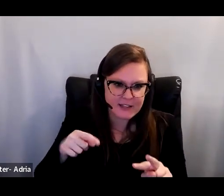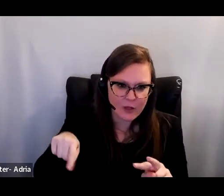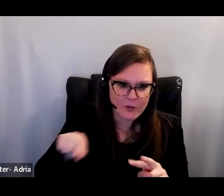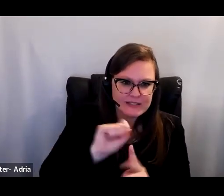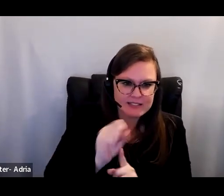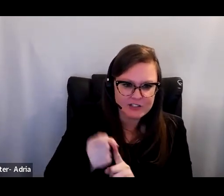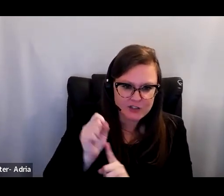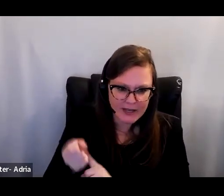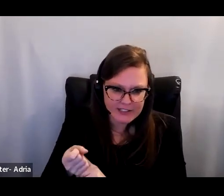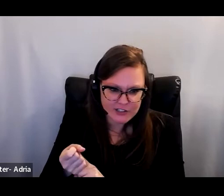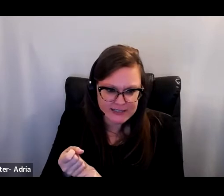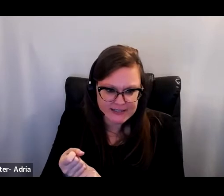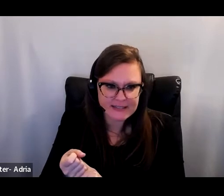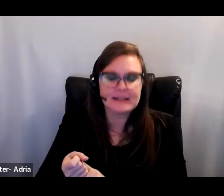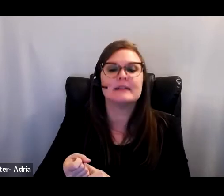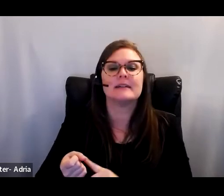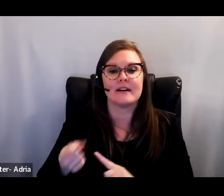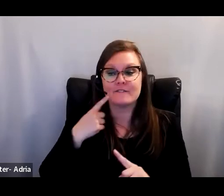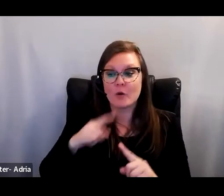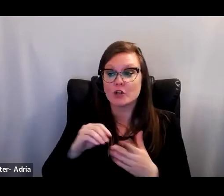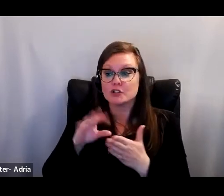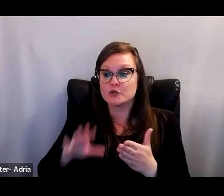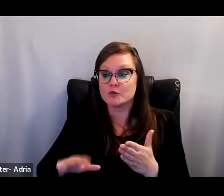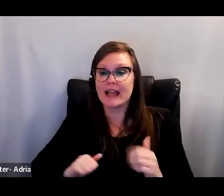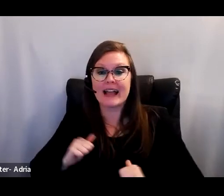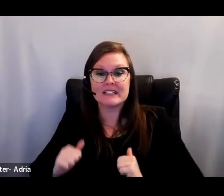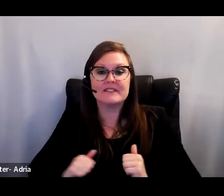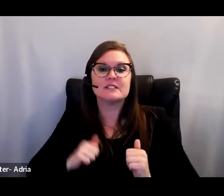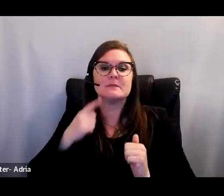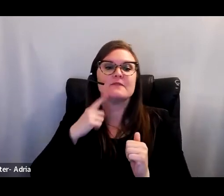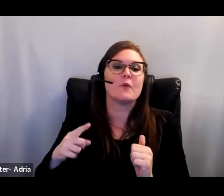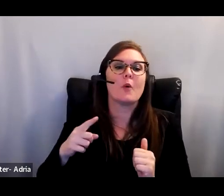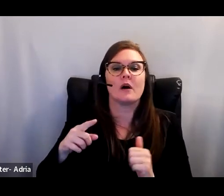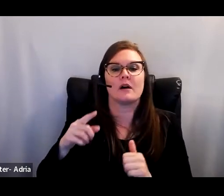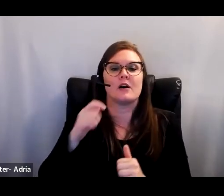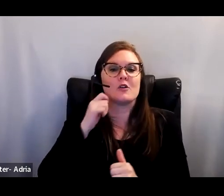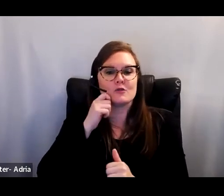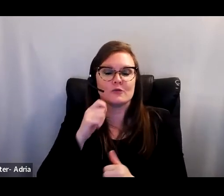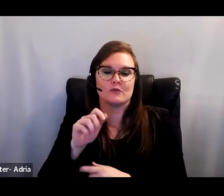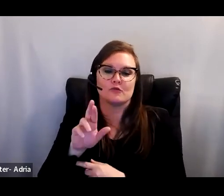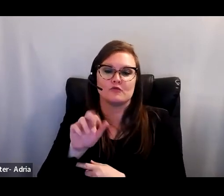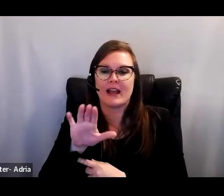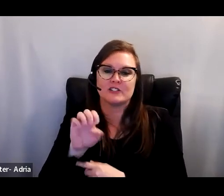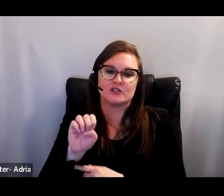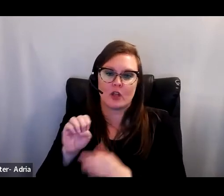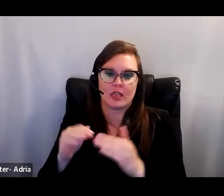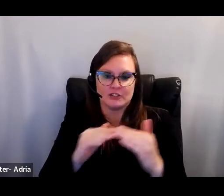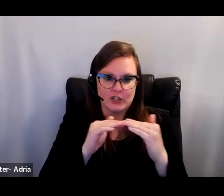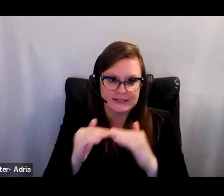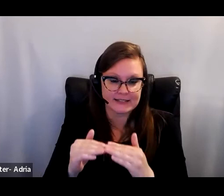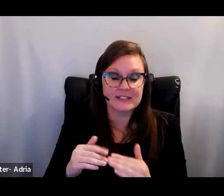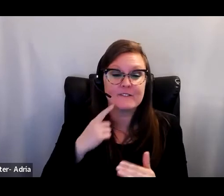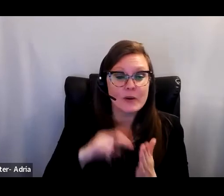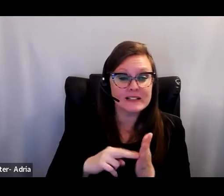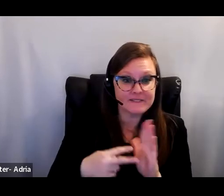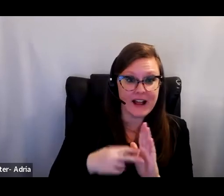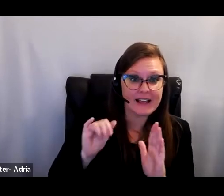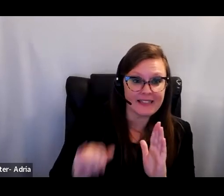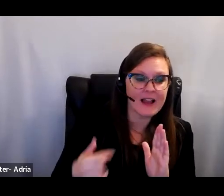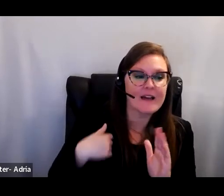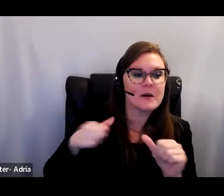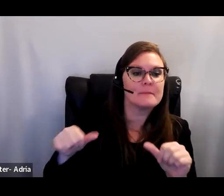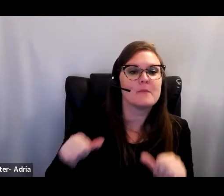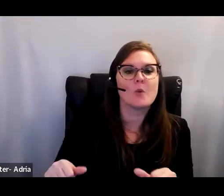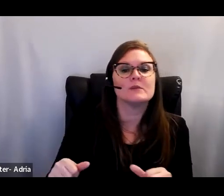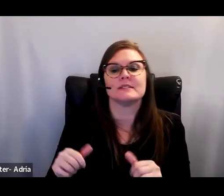also inspired by student activism around racial justice. To find schools, our team posted a small advertisement in Education